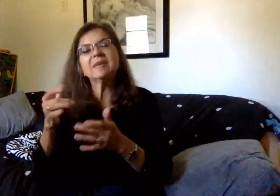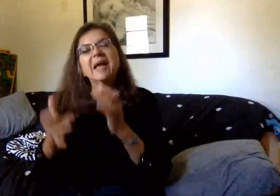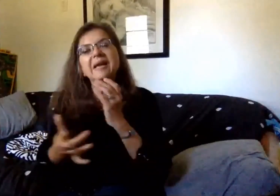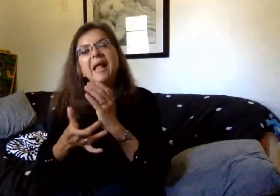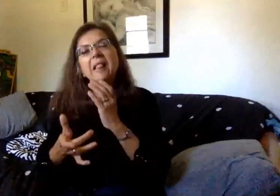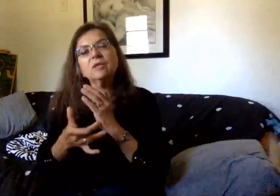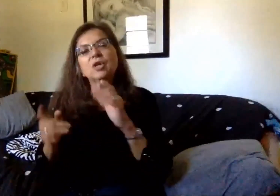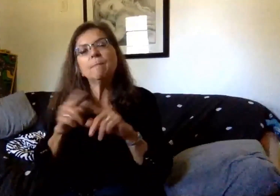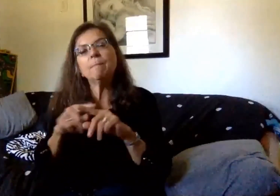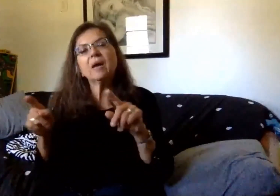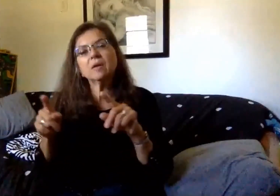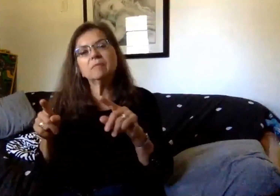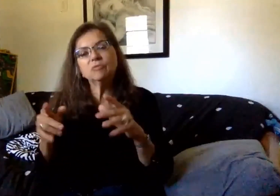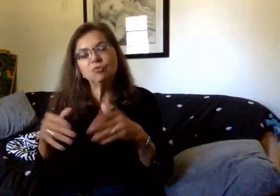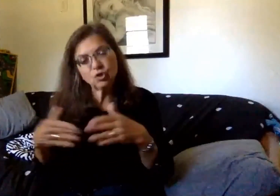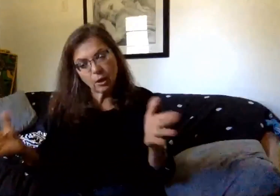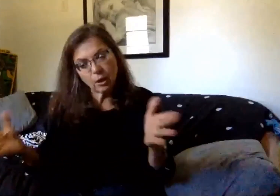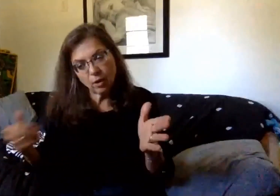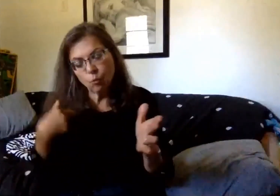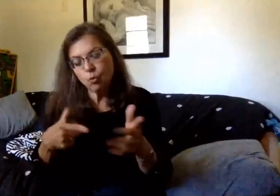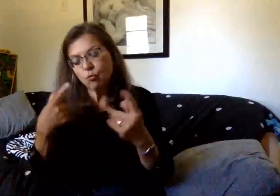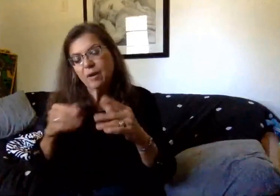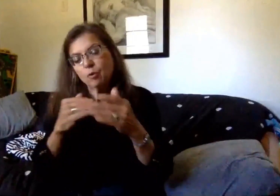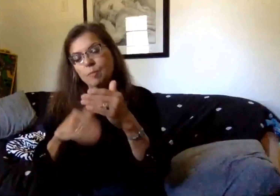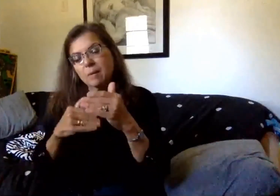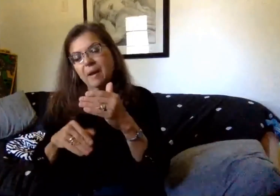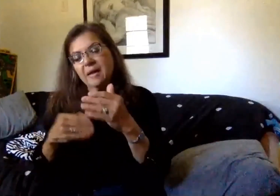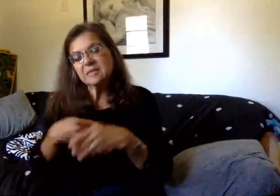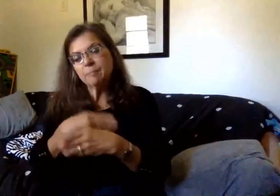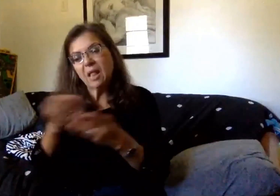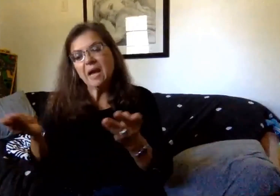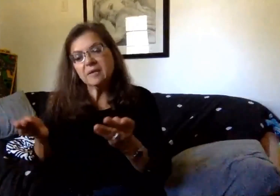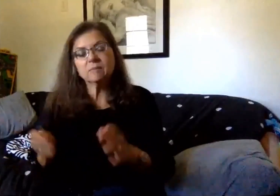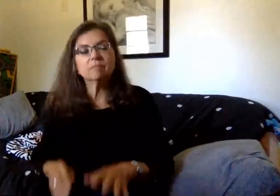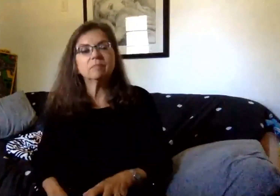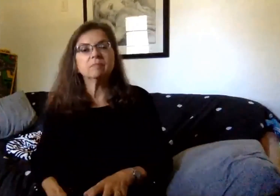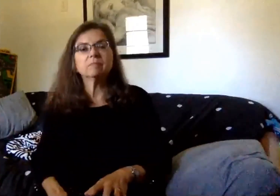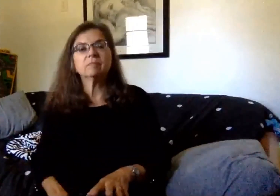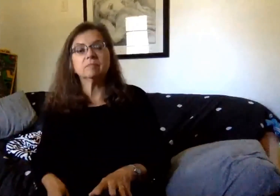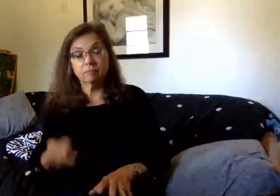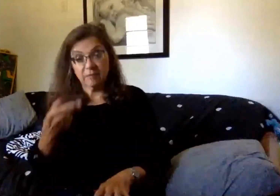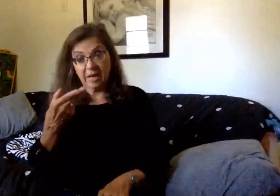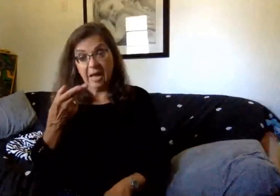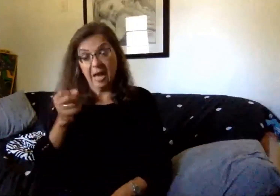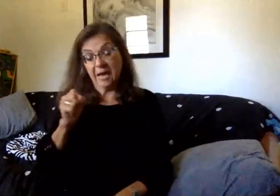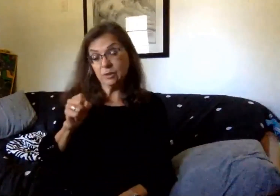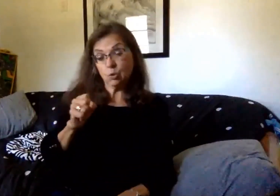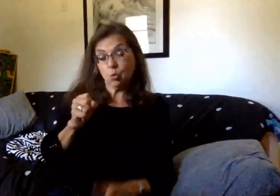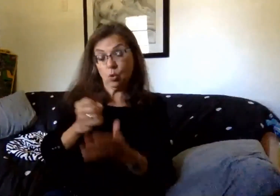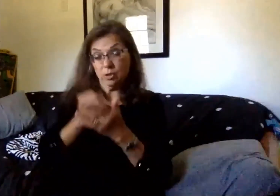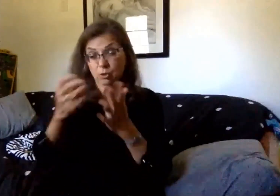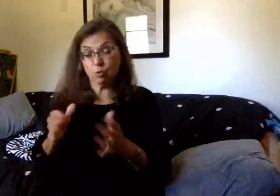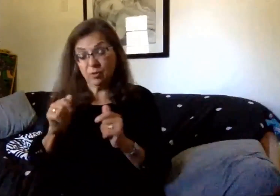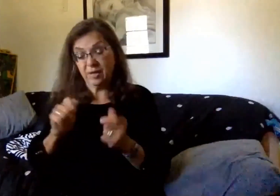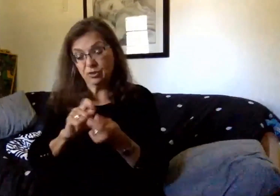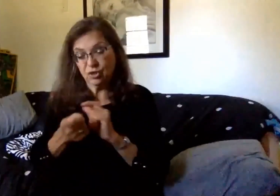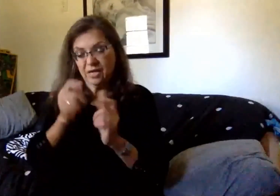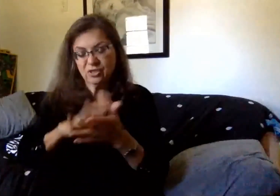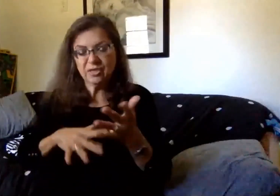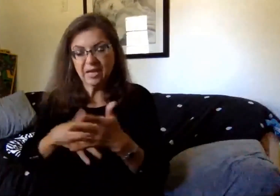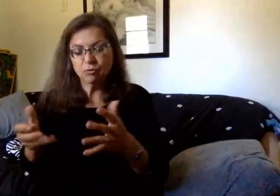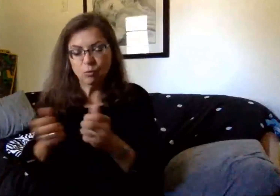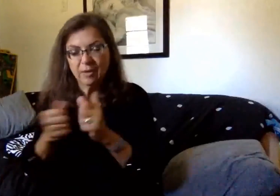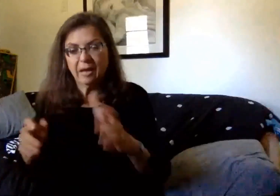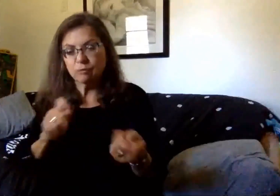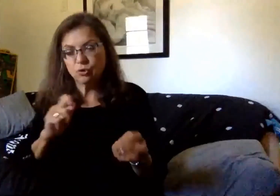But overall, we're trying to minimize supplies. Question on, will a high schooler be able to change their schedule without switching